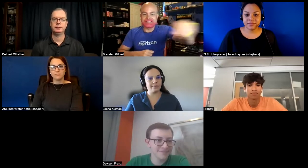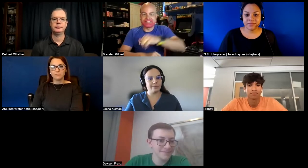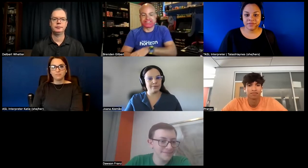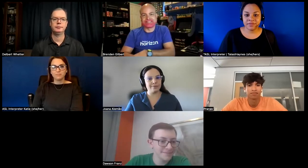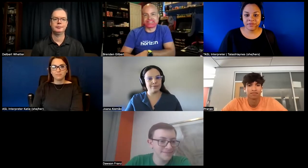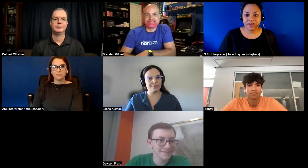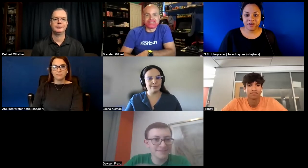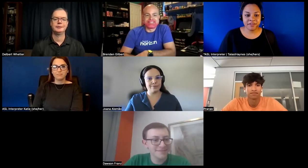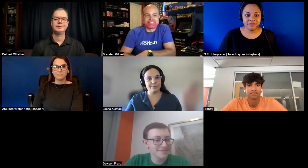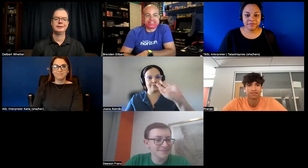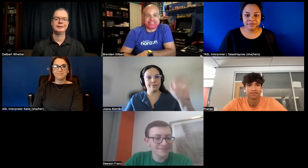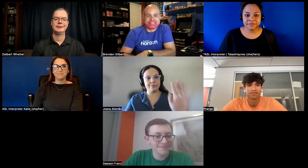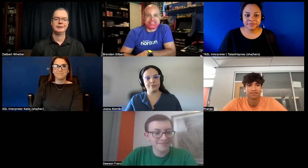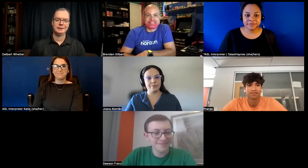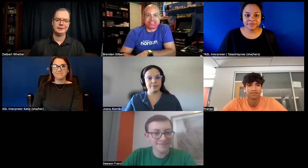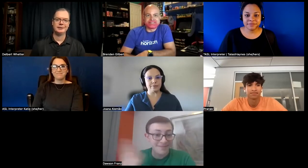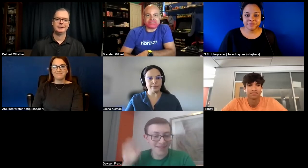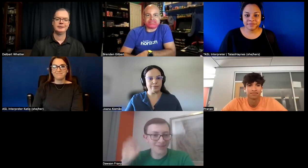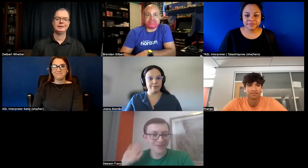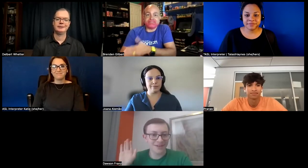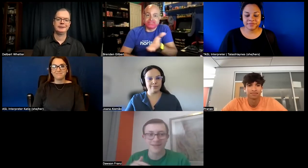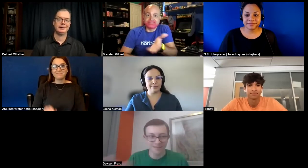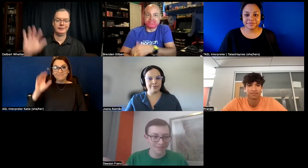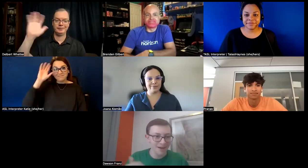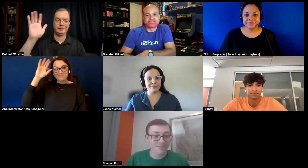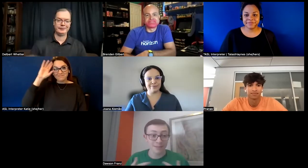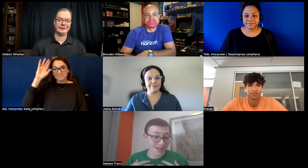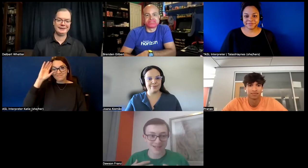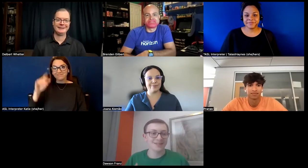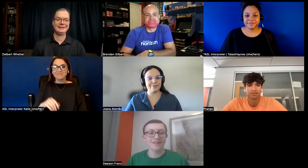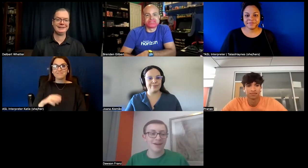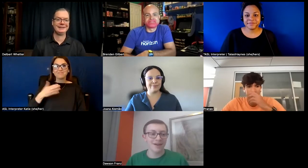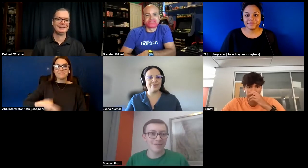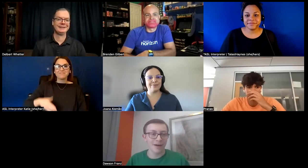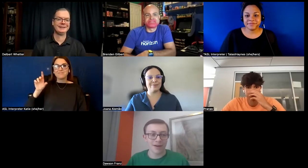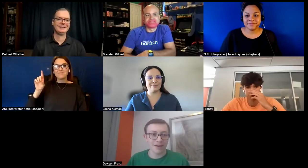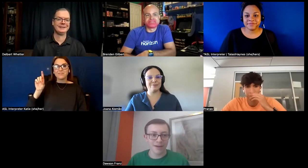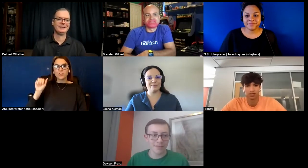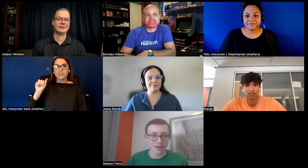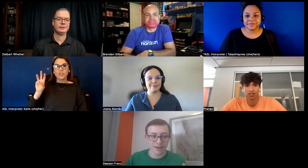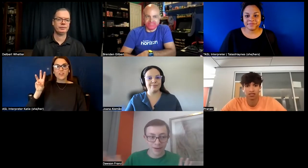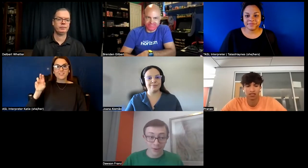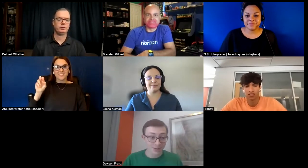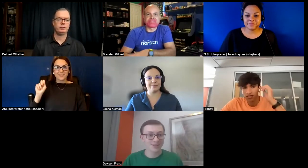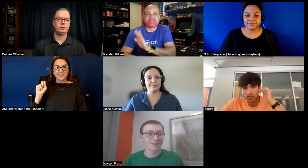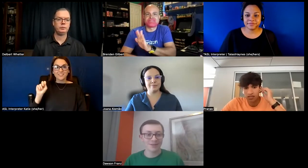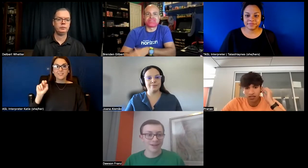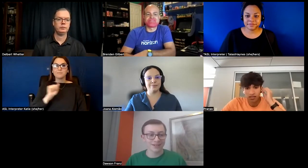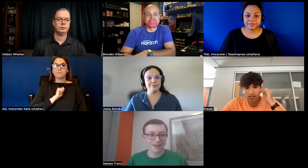um dawson hello um my name is dawson um i am a undergraduate student actually